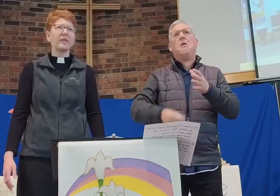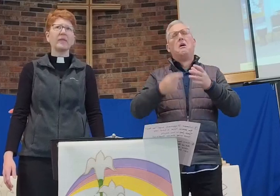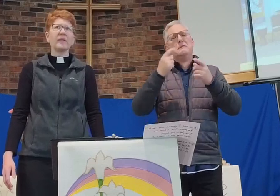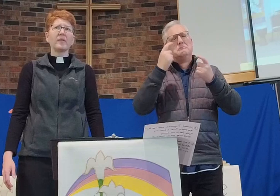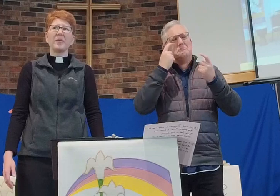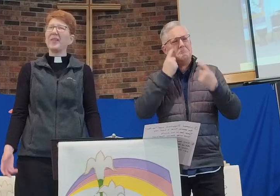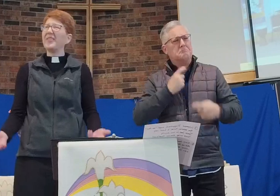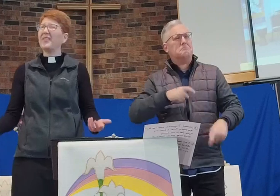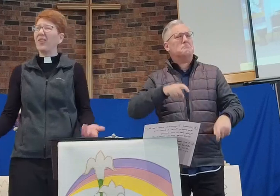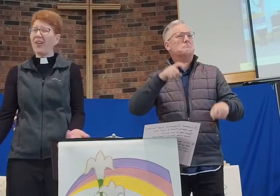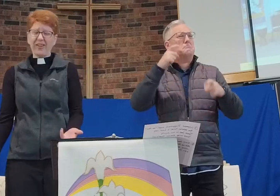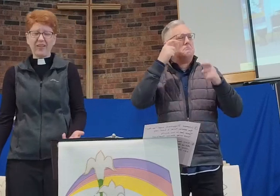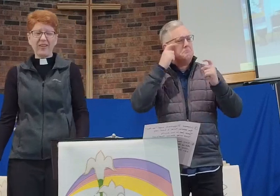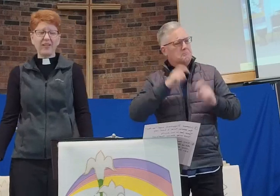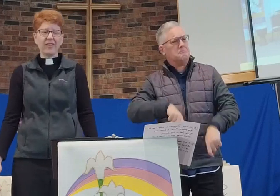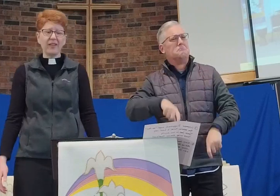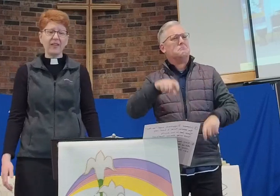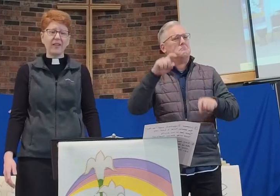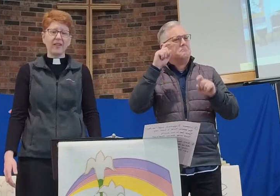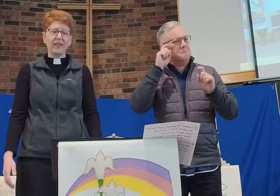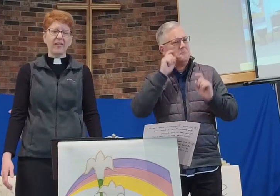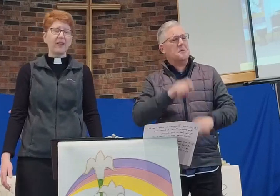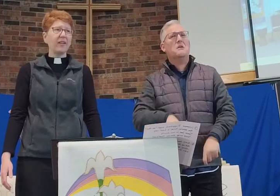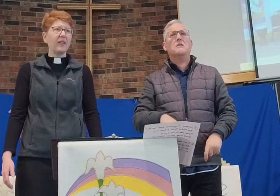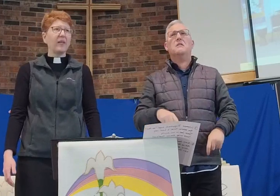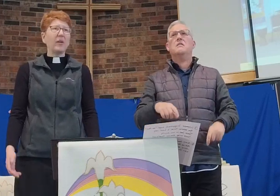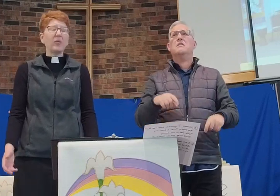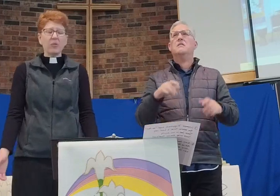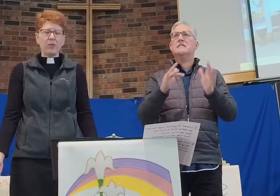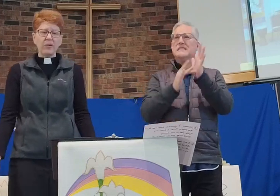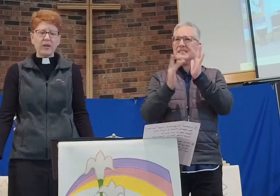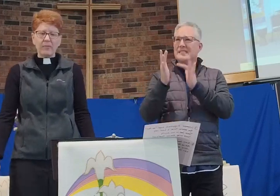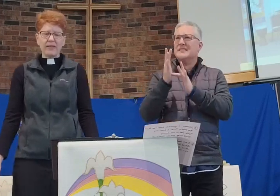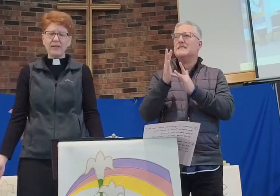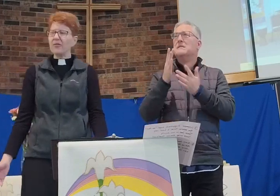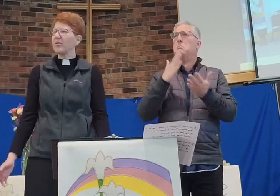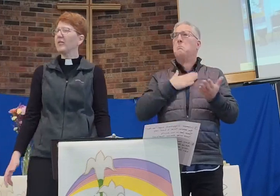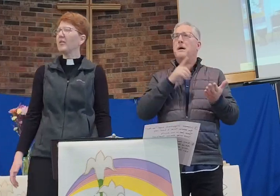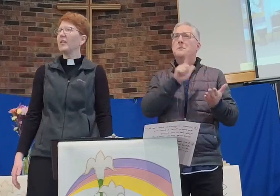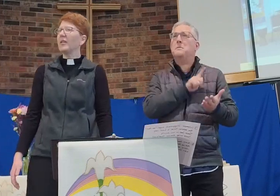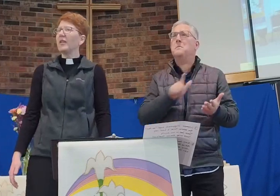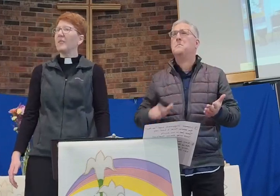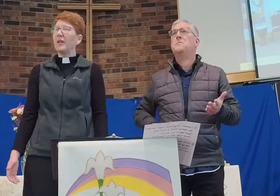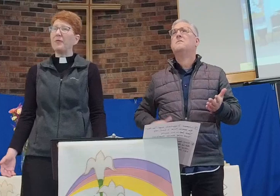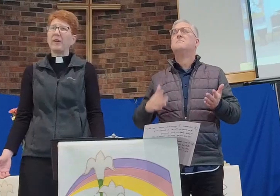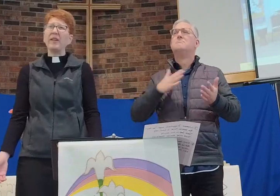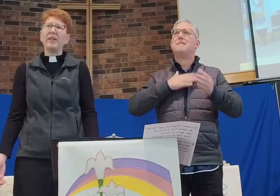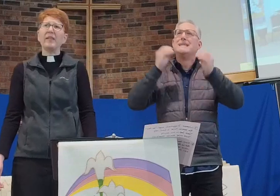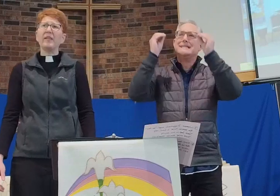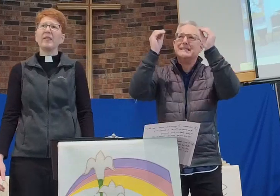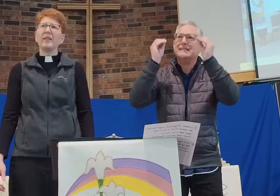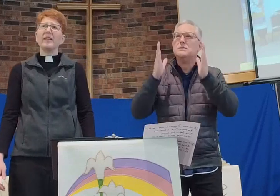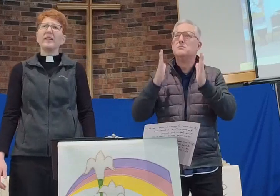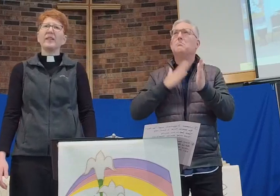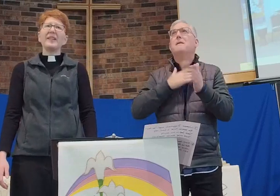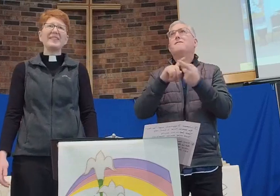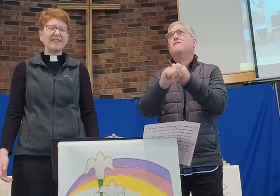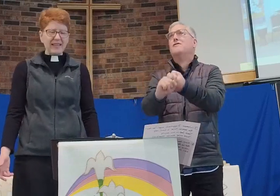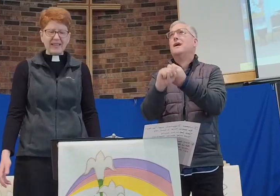Because he's gone. My Lord and my teacher, my friend. He's dead.